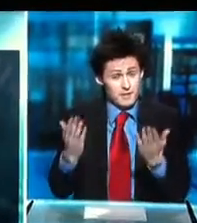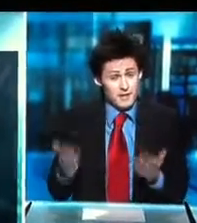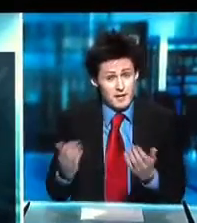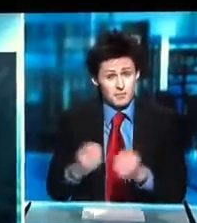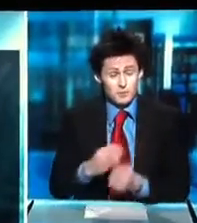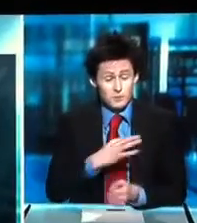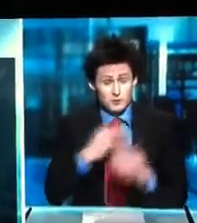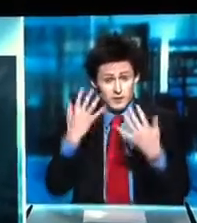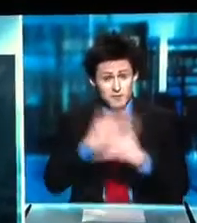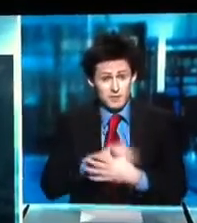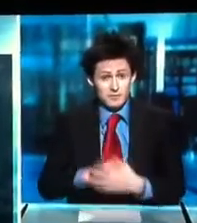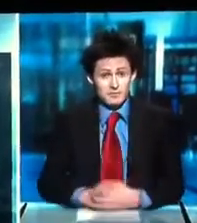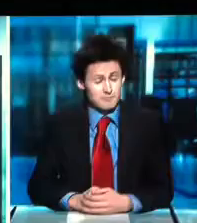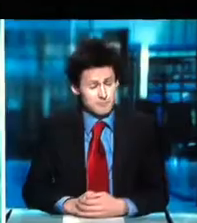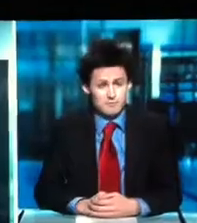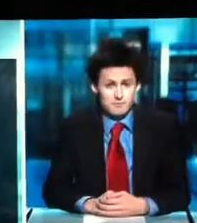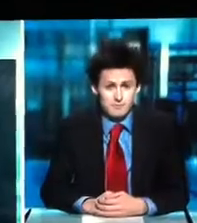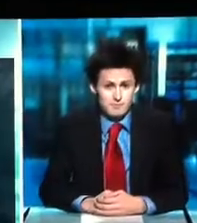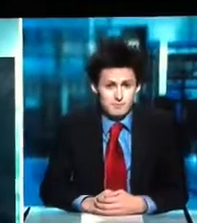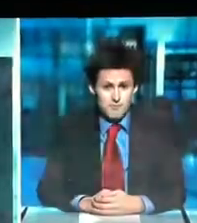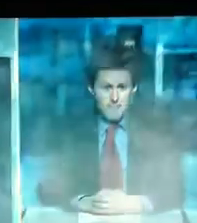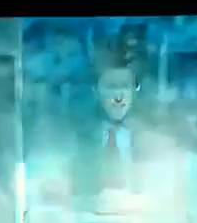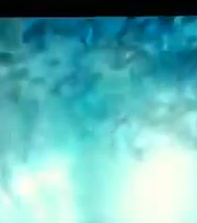That's all for now. Good evening. you.